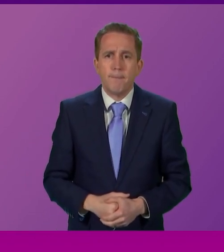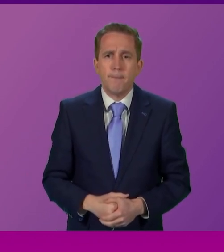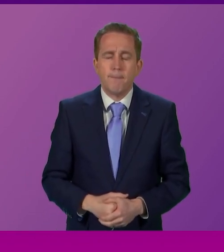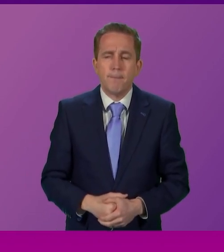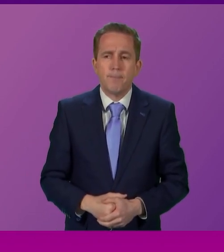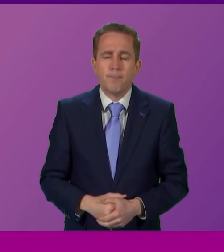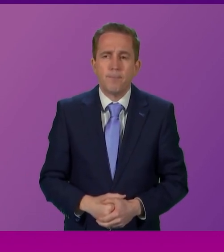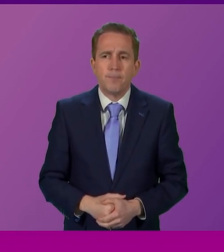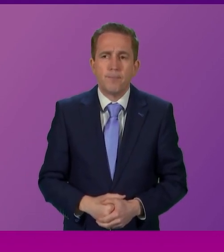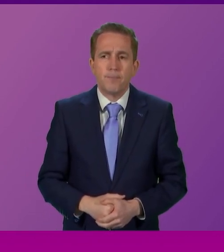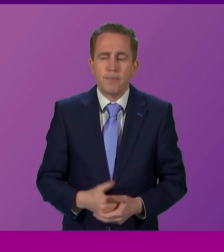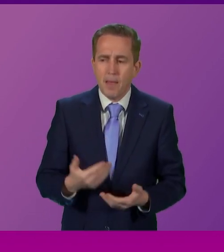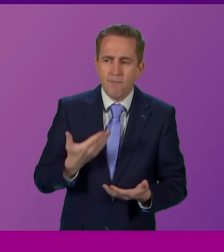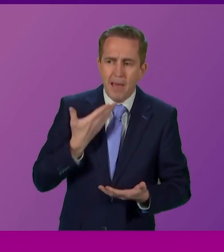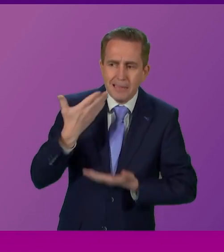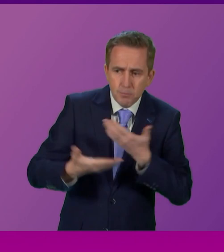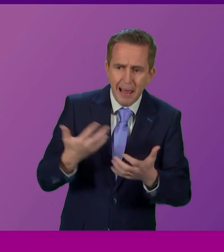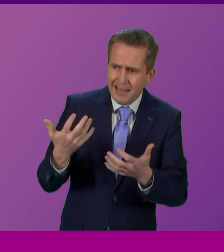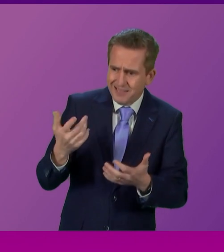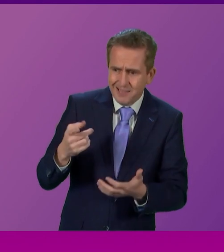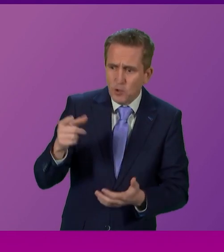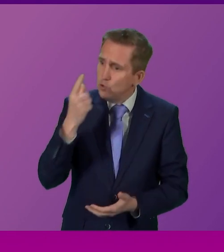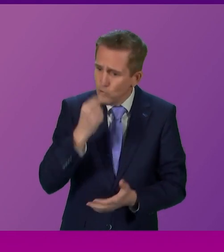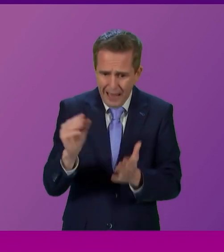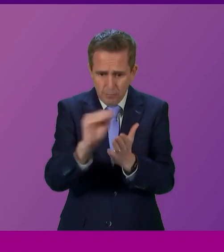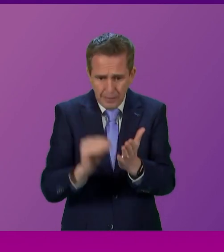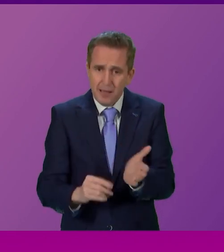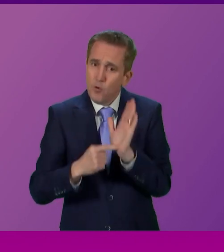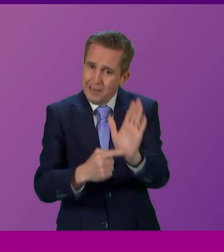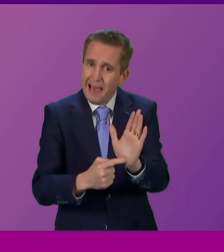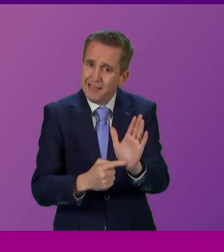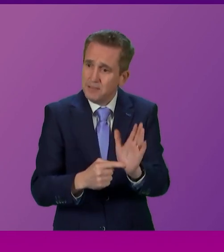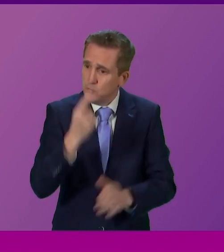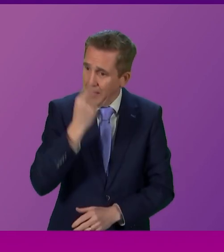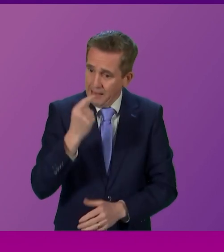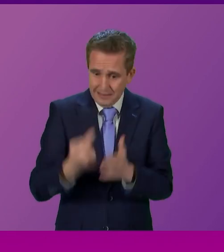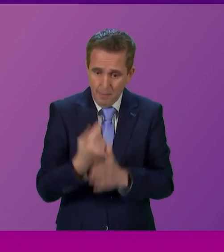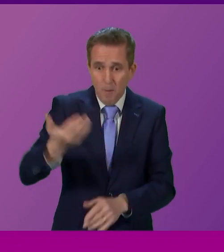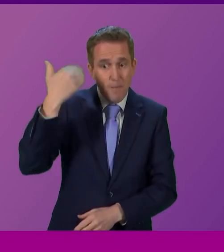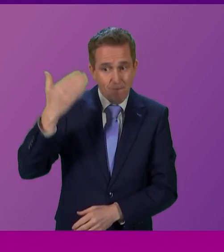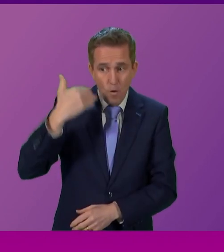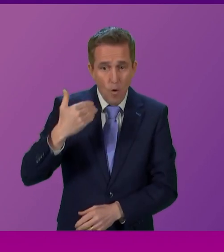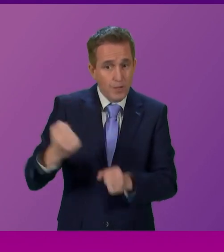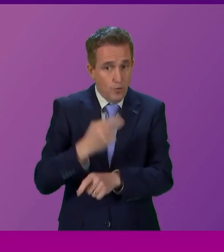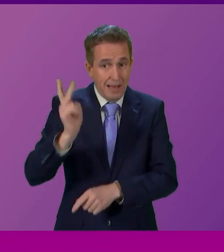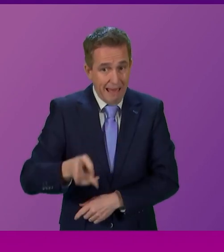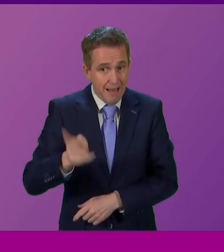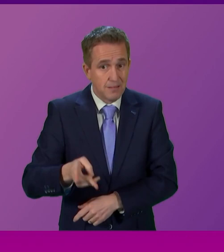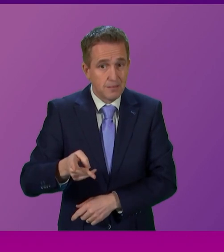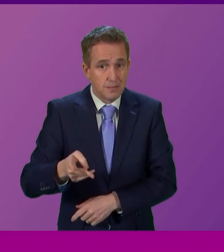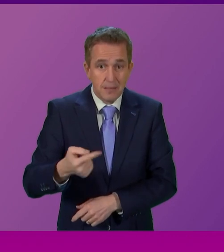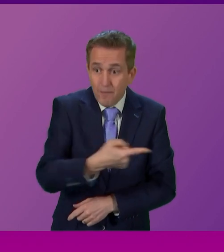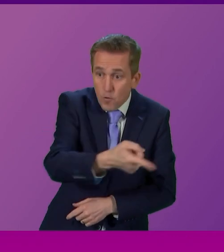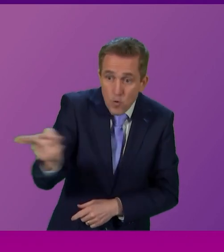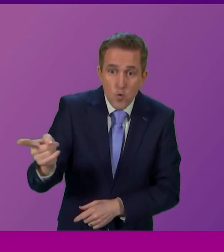I've already set out the means by which that case can be won and it can be prosecuted. It has been done before and it can be done again if you have the